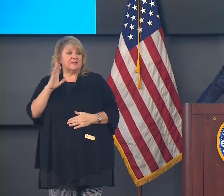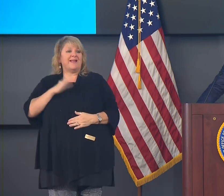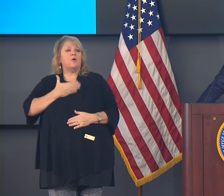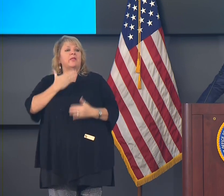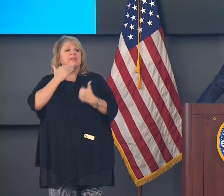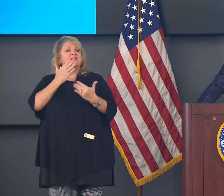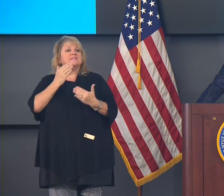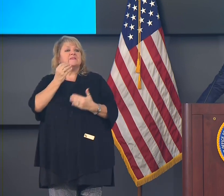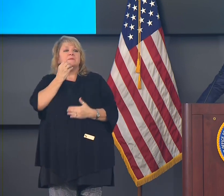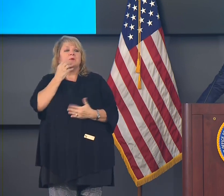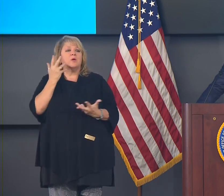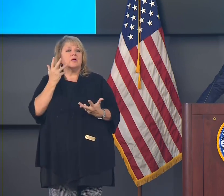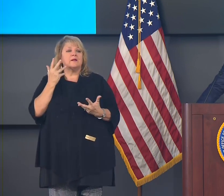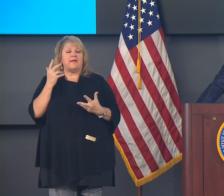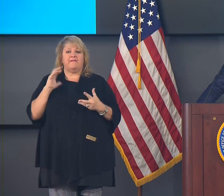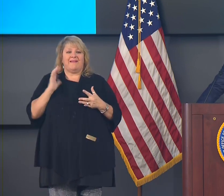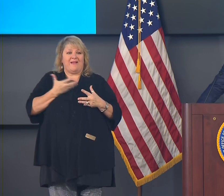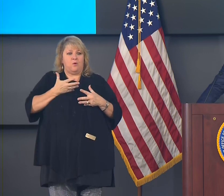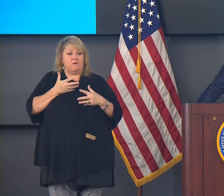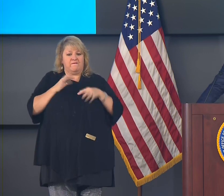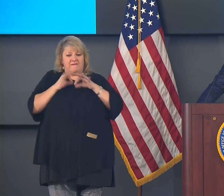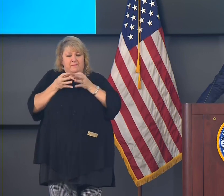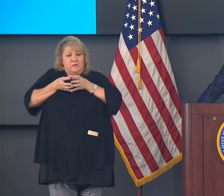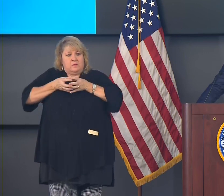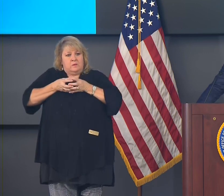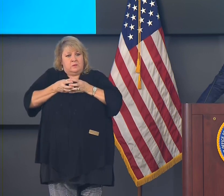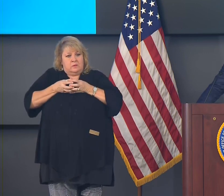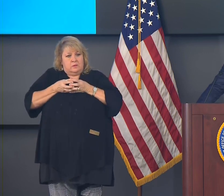consist of the immediate household.